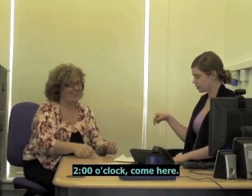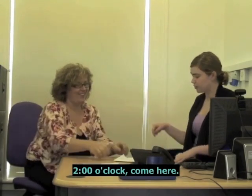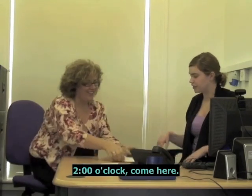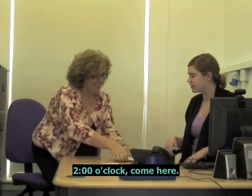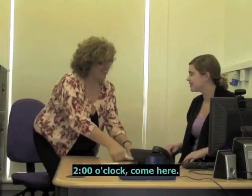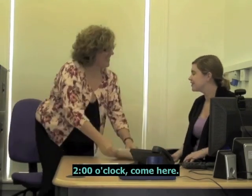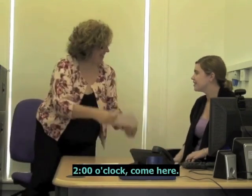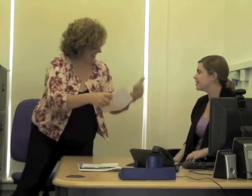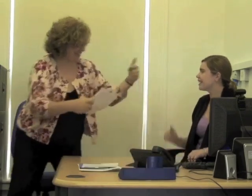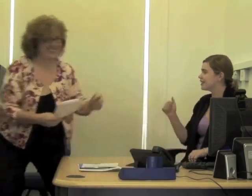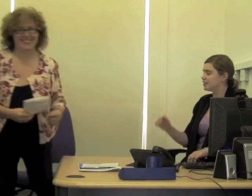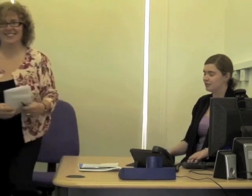from here. Thank you.